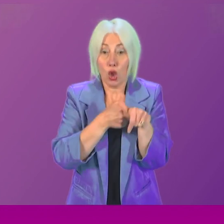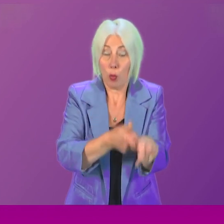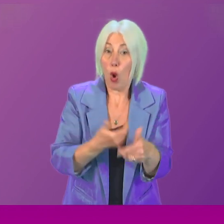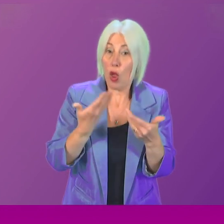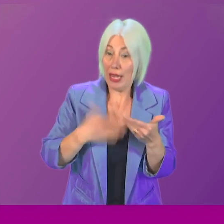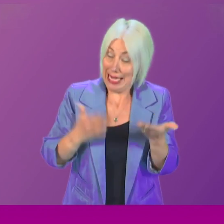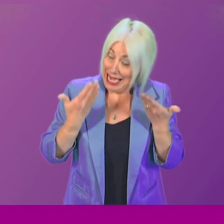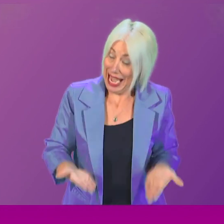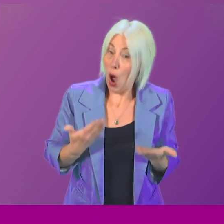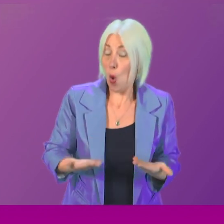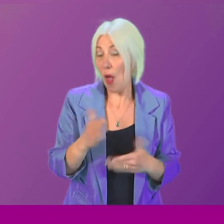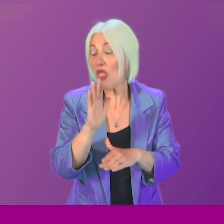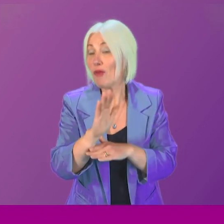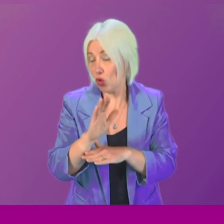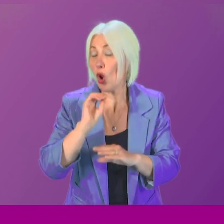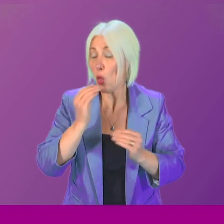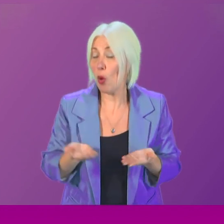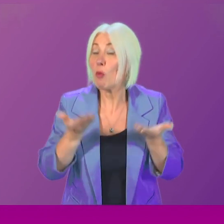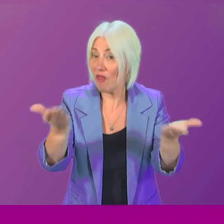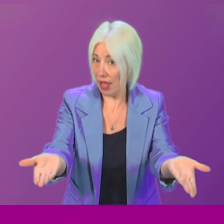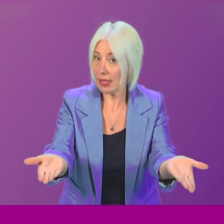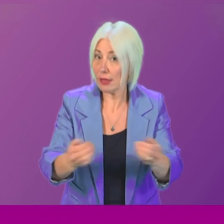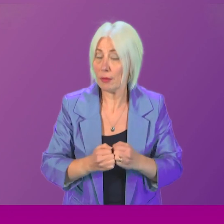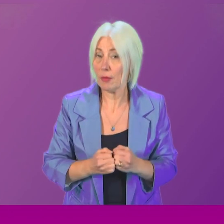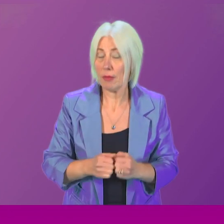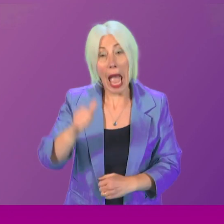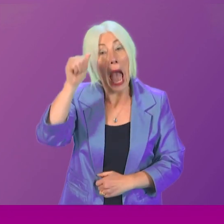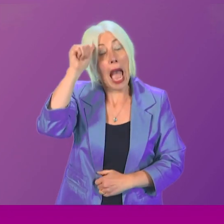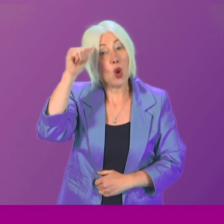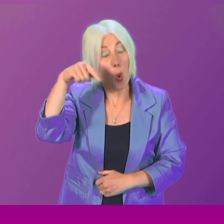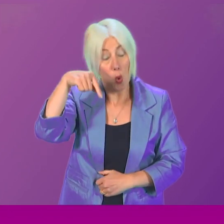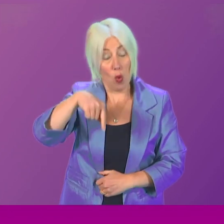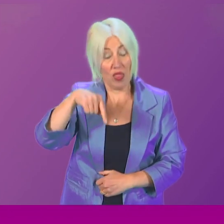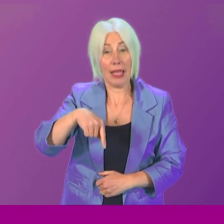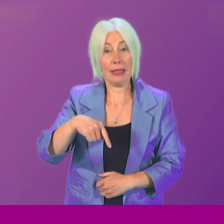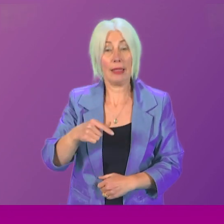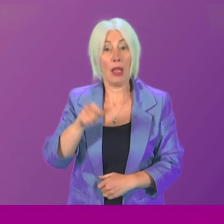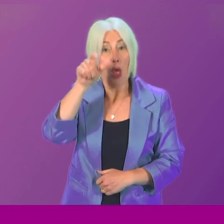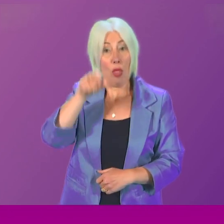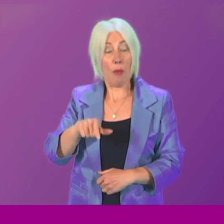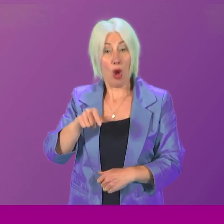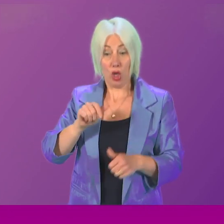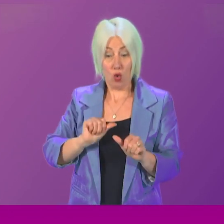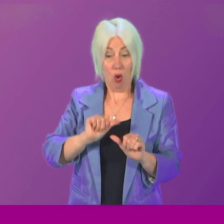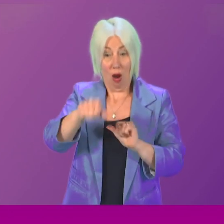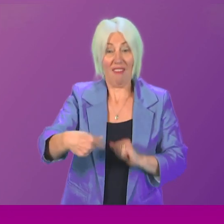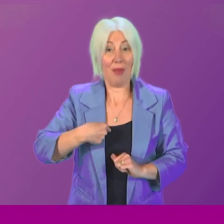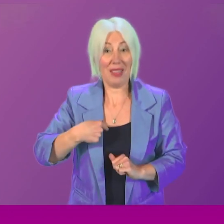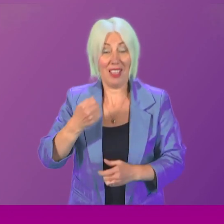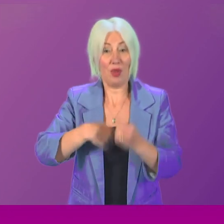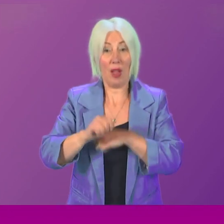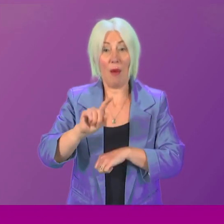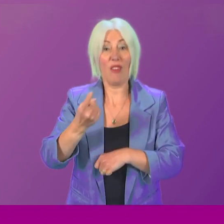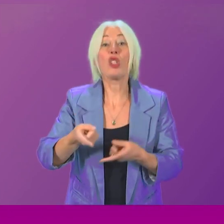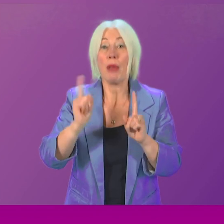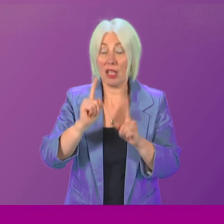in the future is provided. And I know this is something that the person who succeeds me as First Minister will give